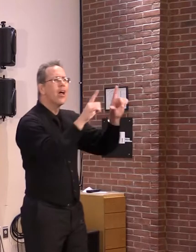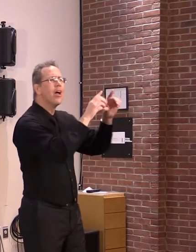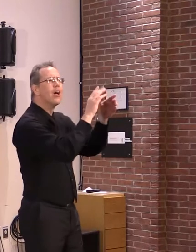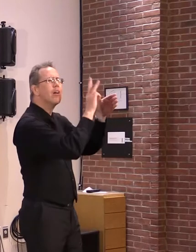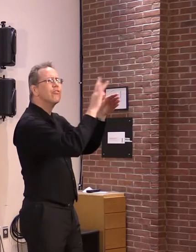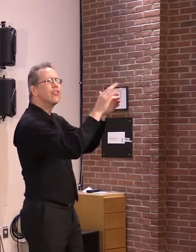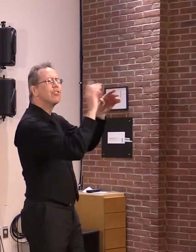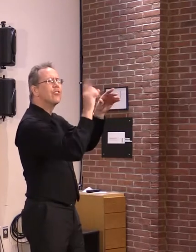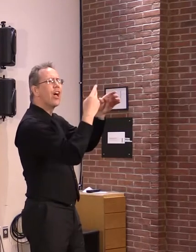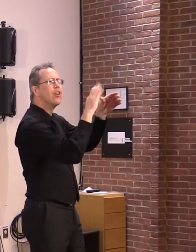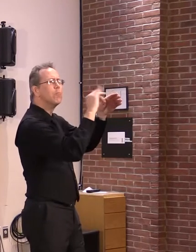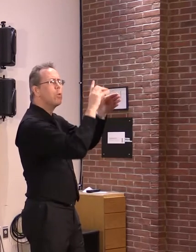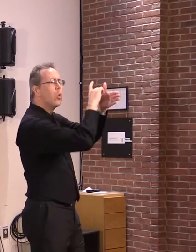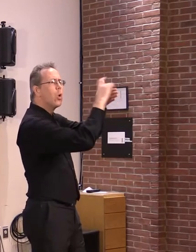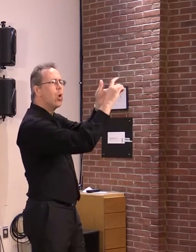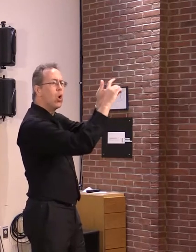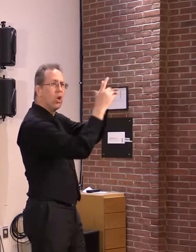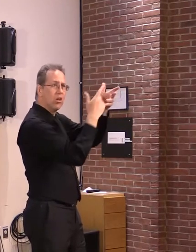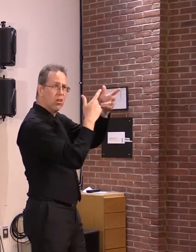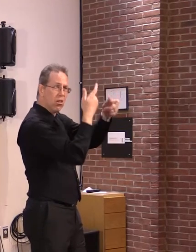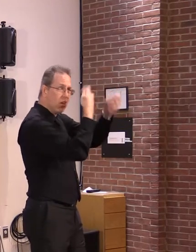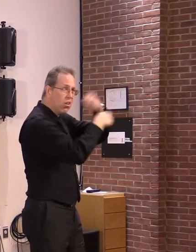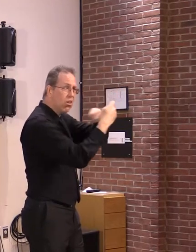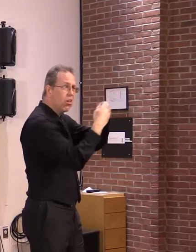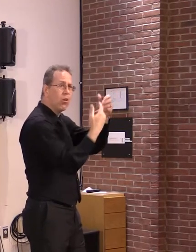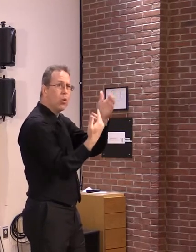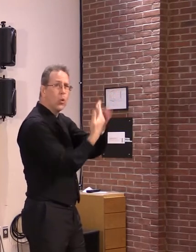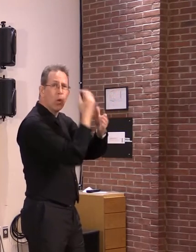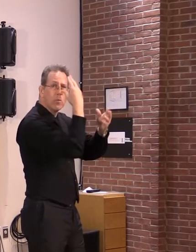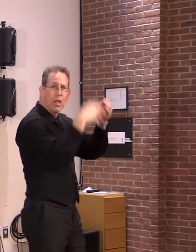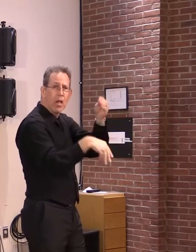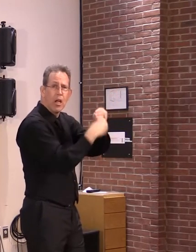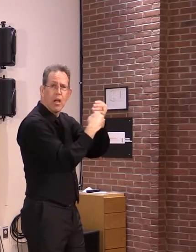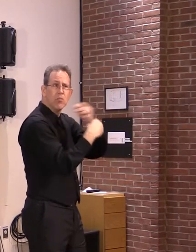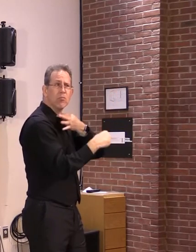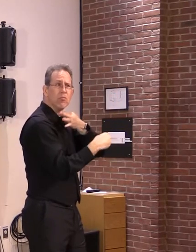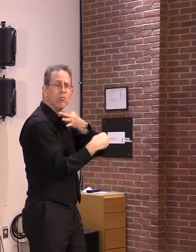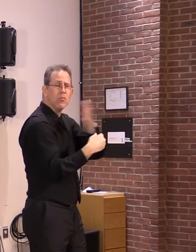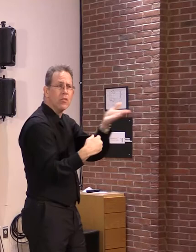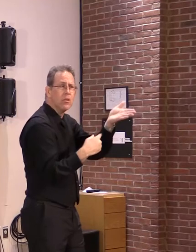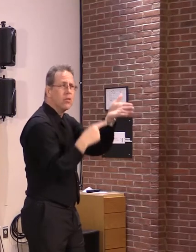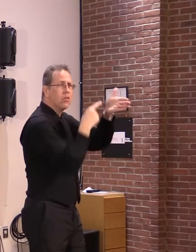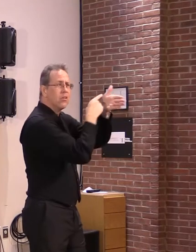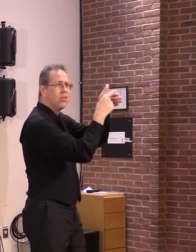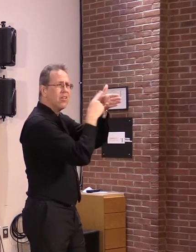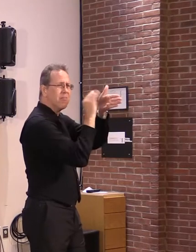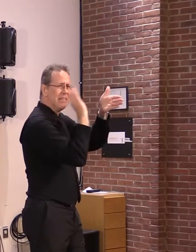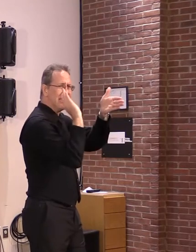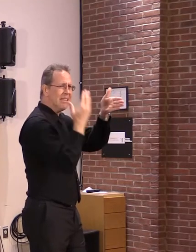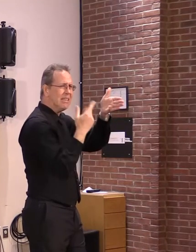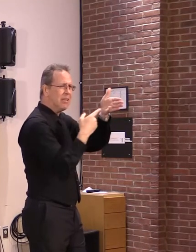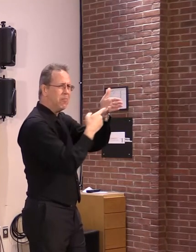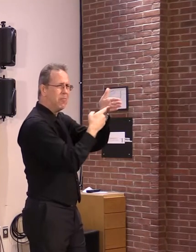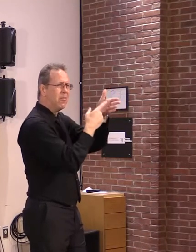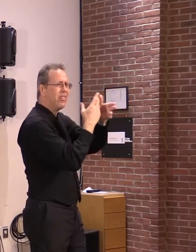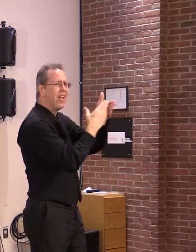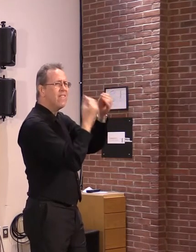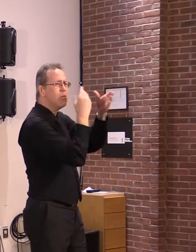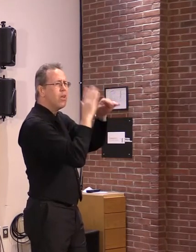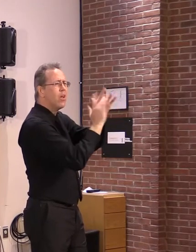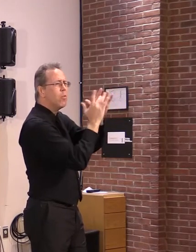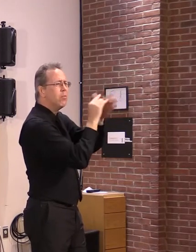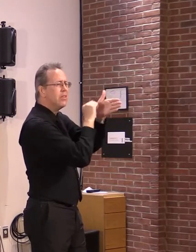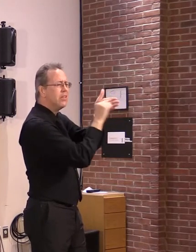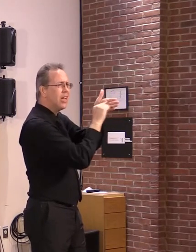like that will have a lot of new information in it, but it also, you kind of hint that perhaps there may be some things that you